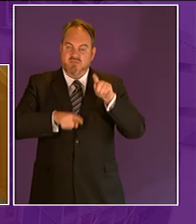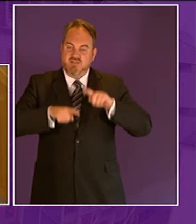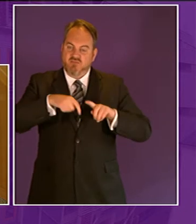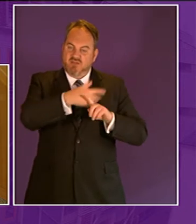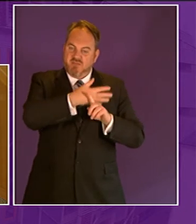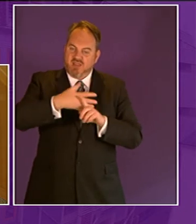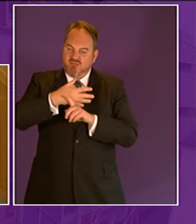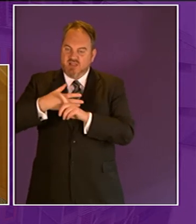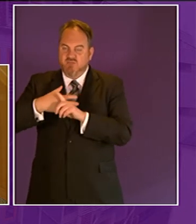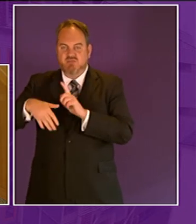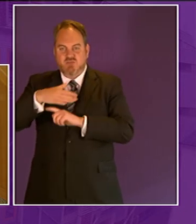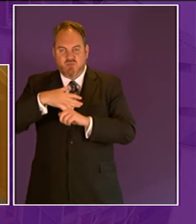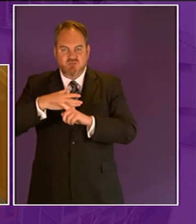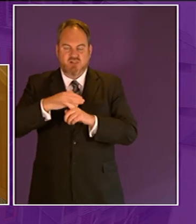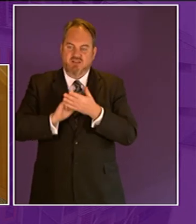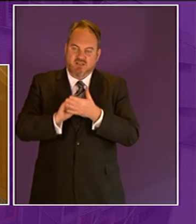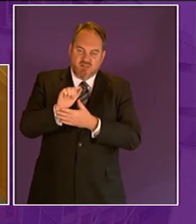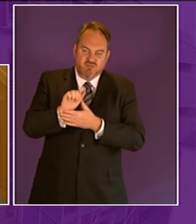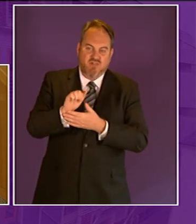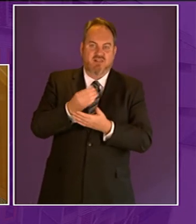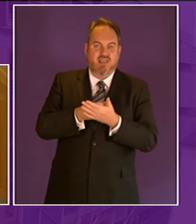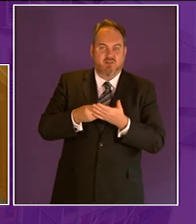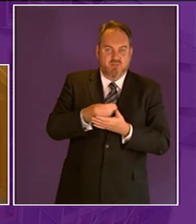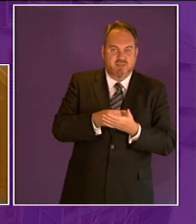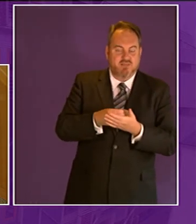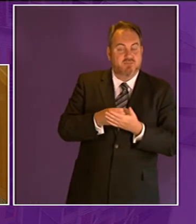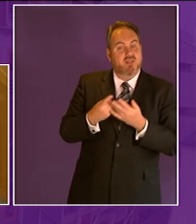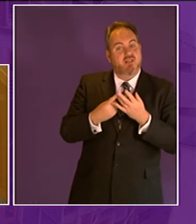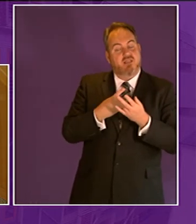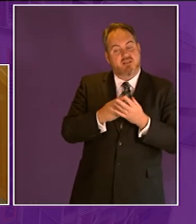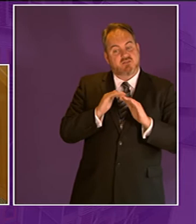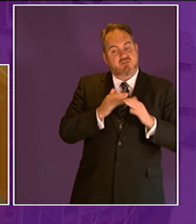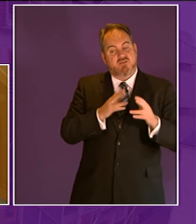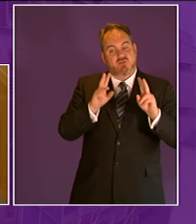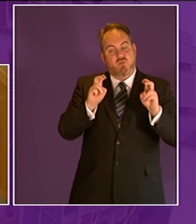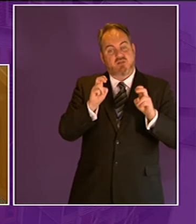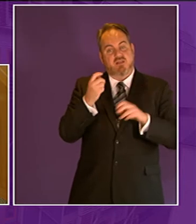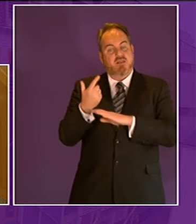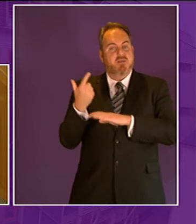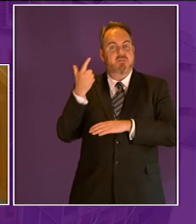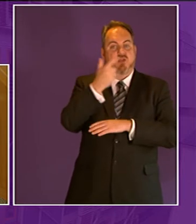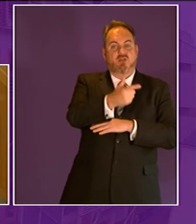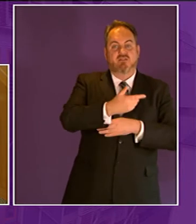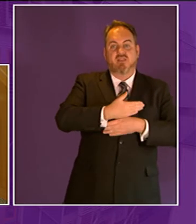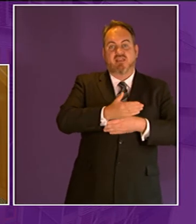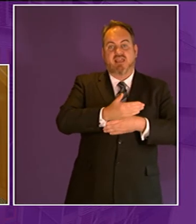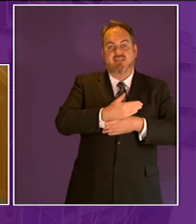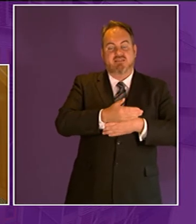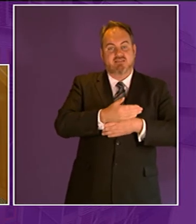2016 a section of this program beyond the gate delivered over 2 000 hours of education to over 2 000 school children